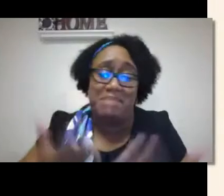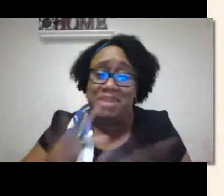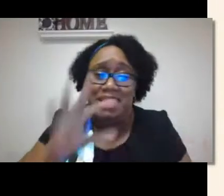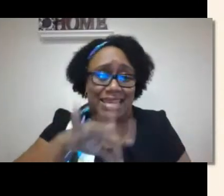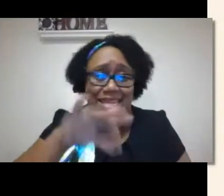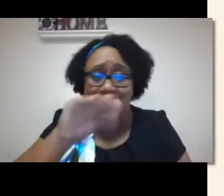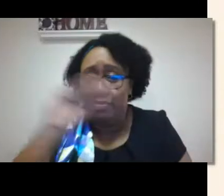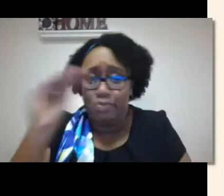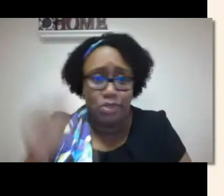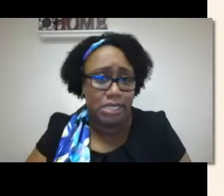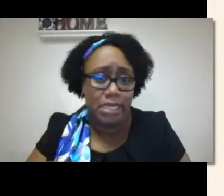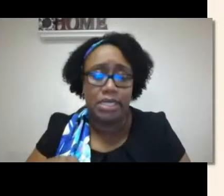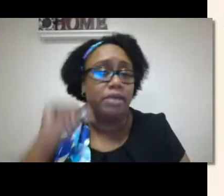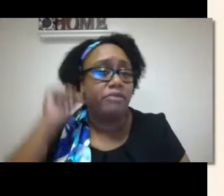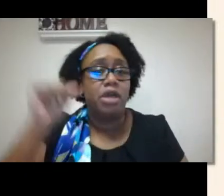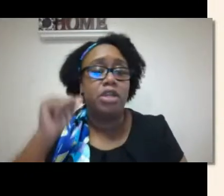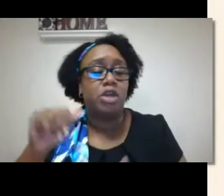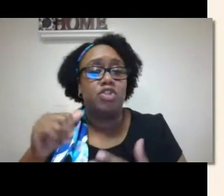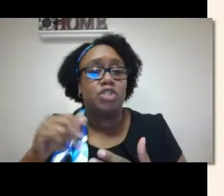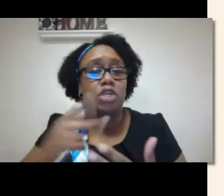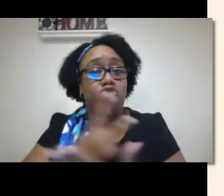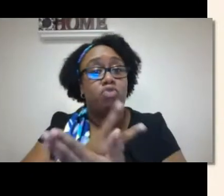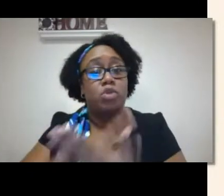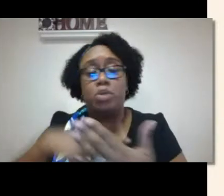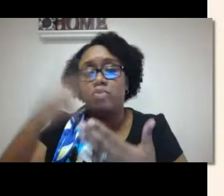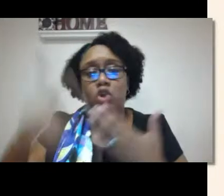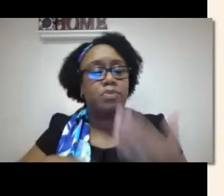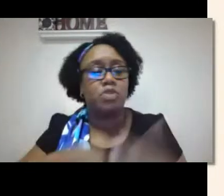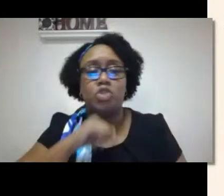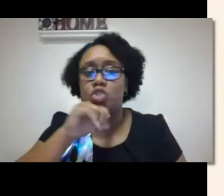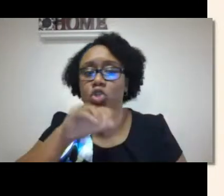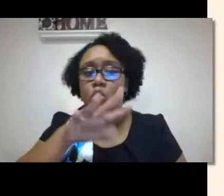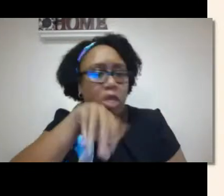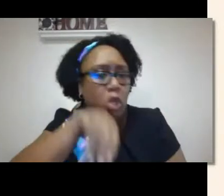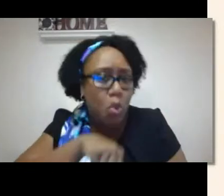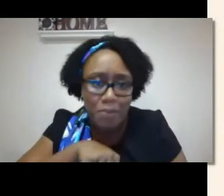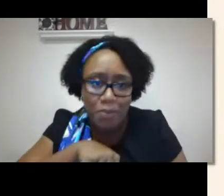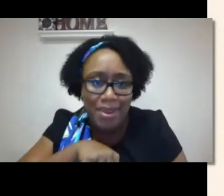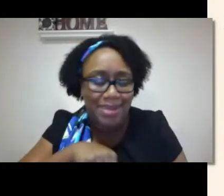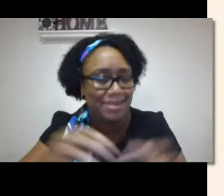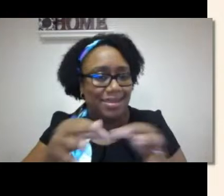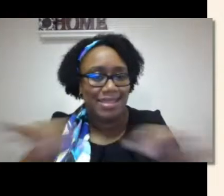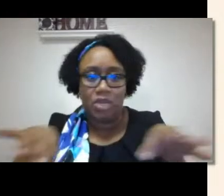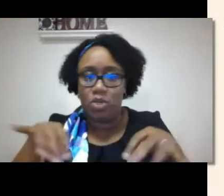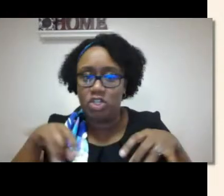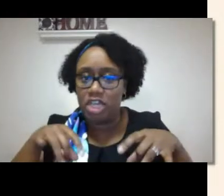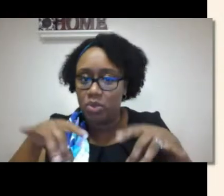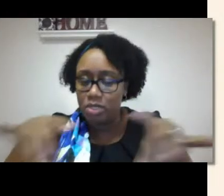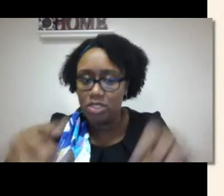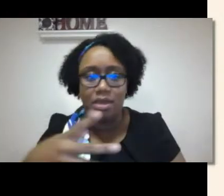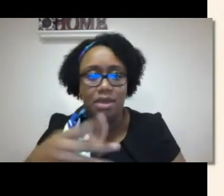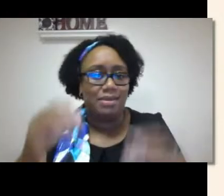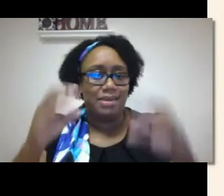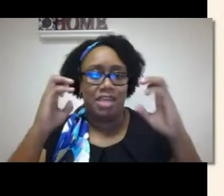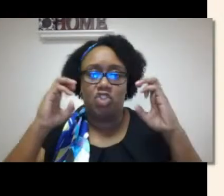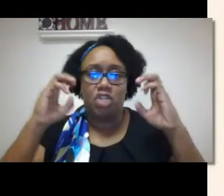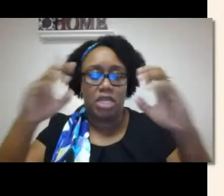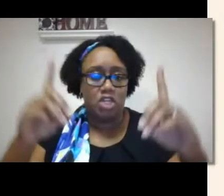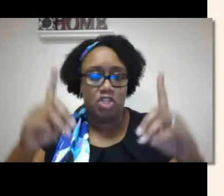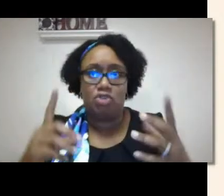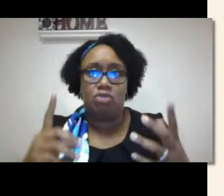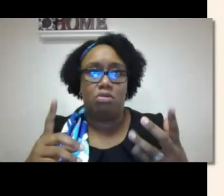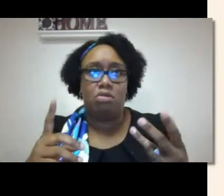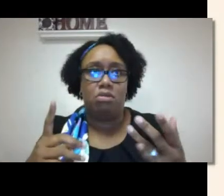that a majority, maybe 90% of audiology grad programs